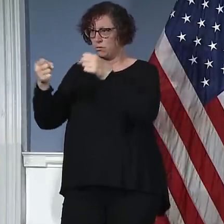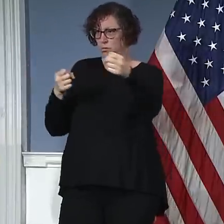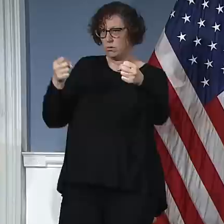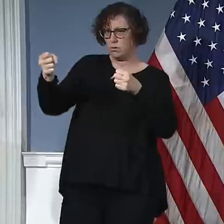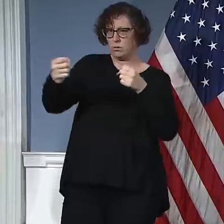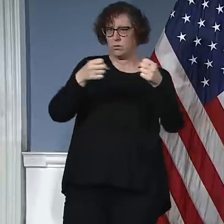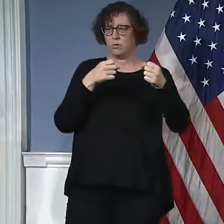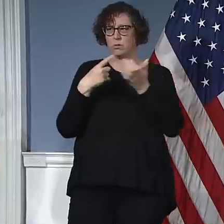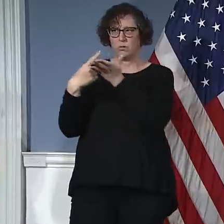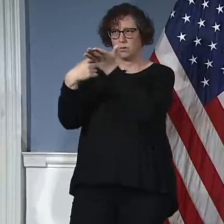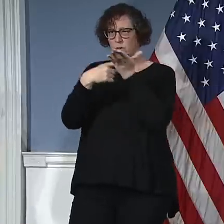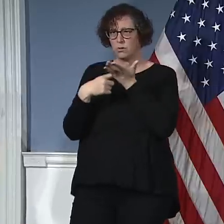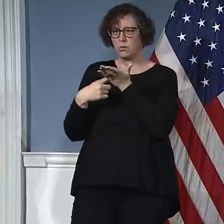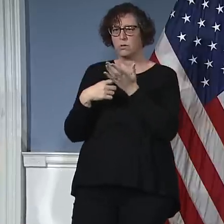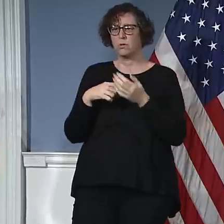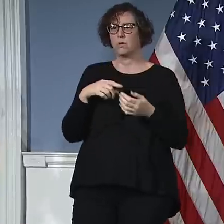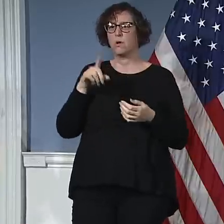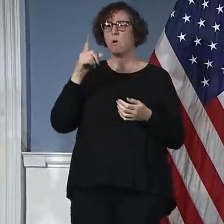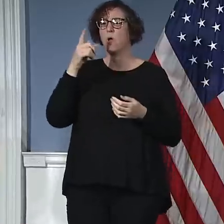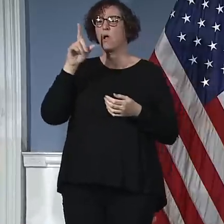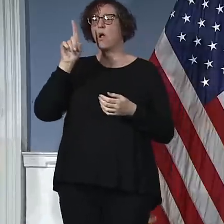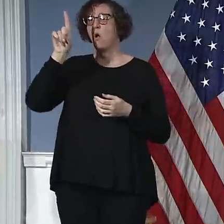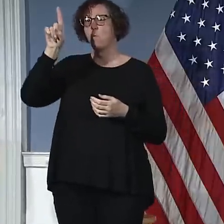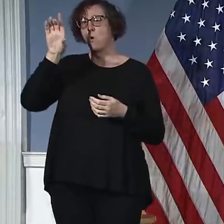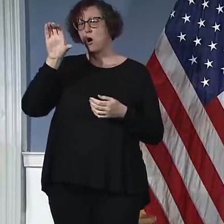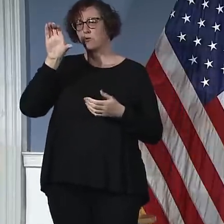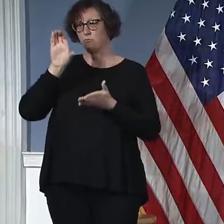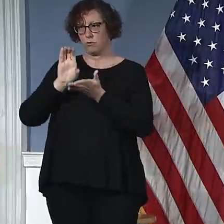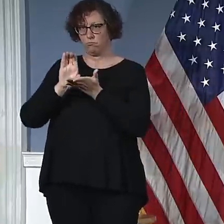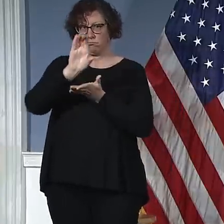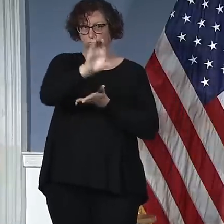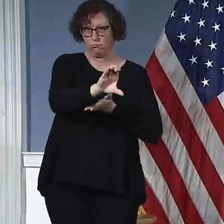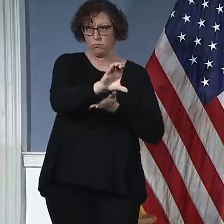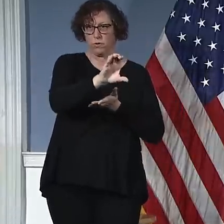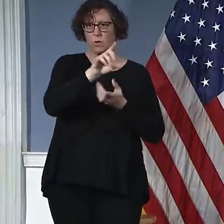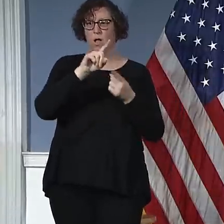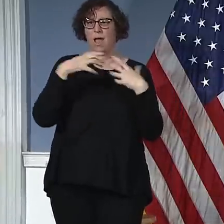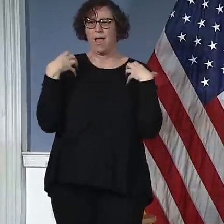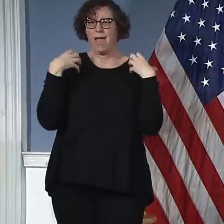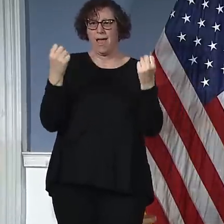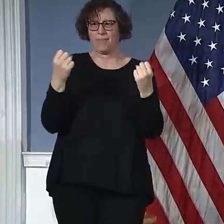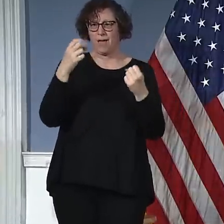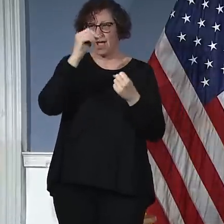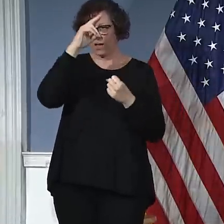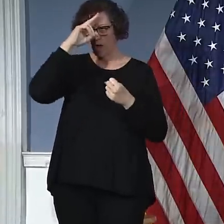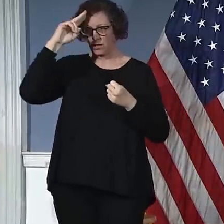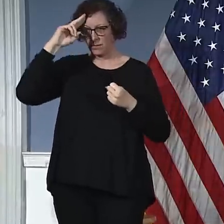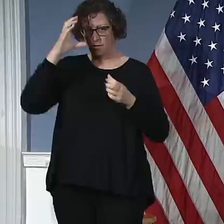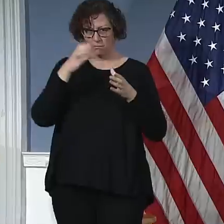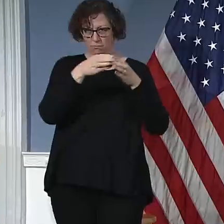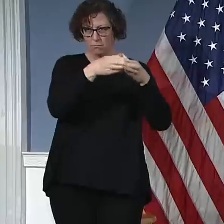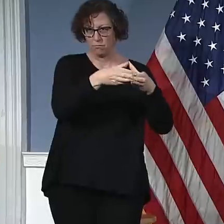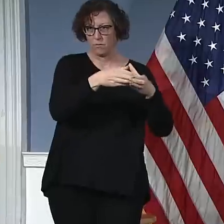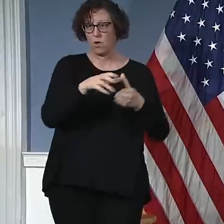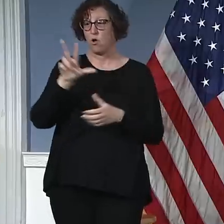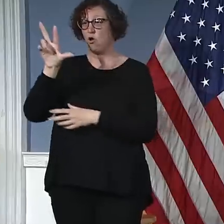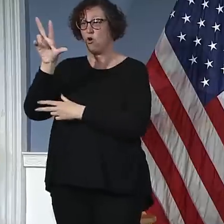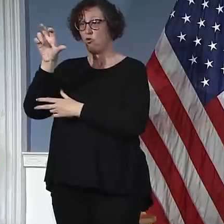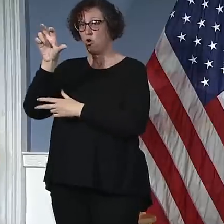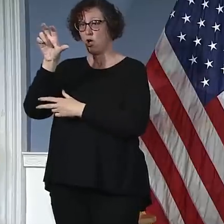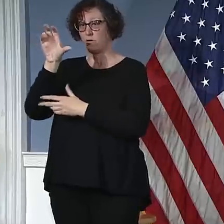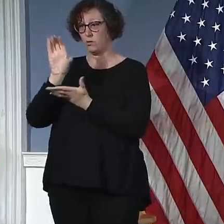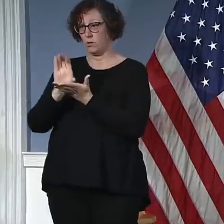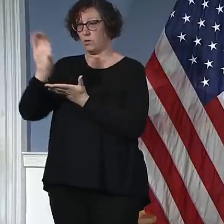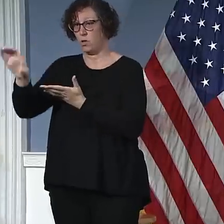to a variety of voluntary hospitals across the five boroughs, depending on need. And we'll make those adjustments each time. So